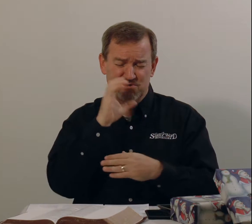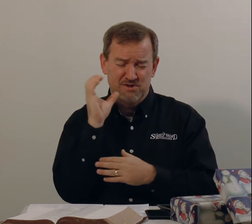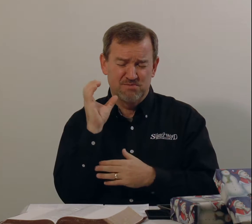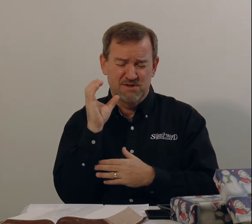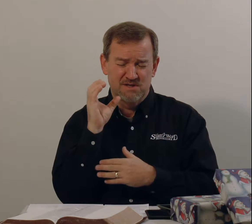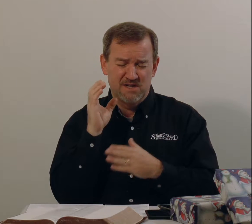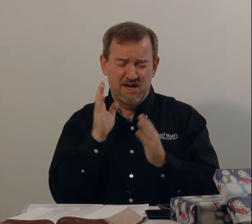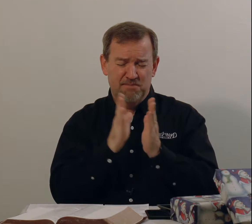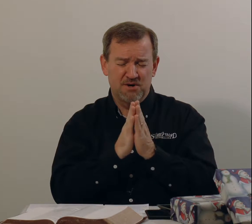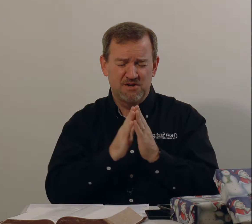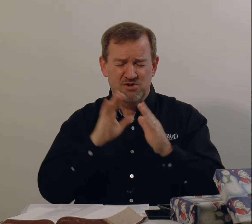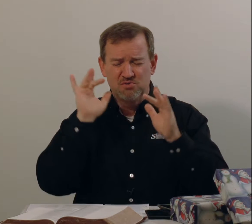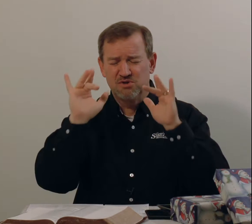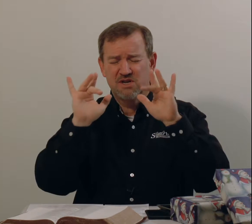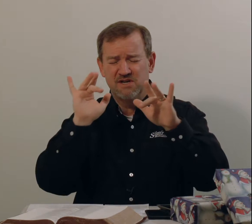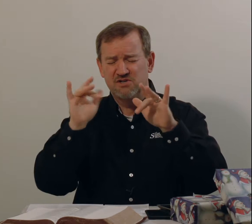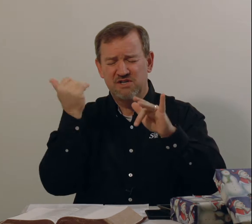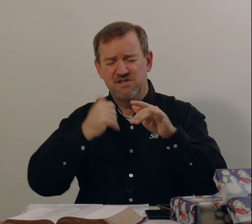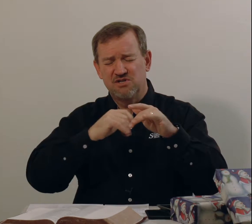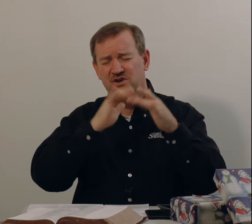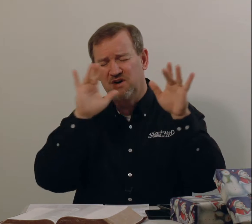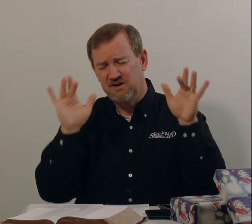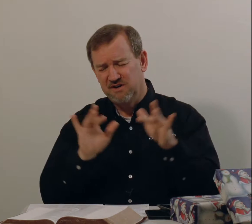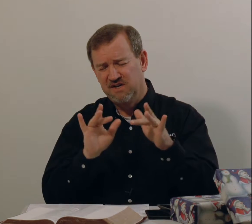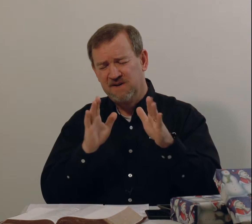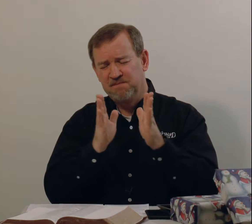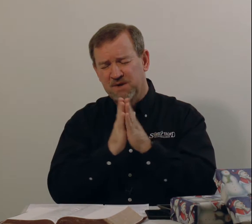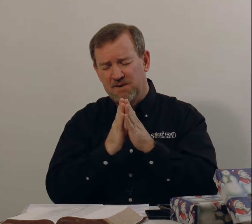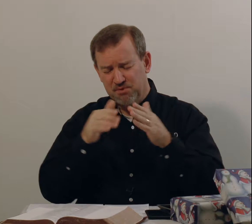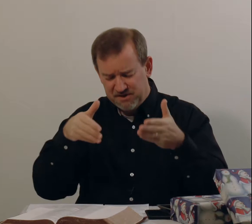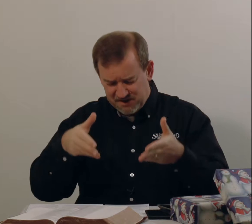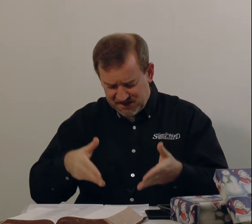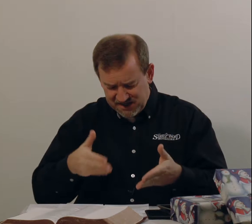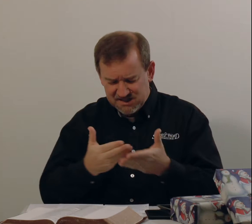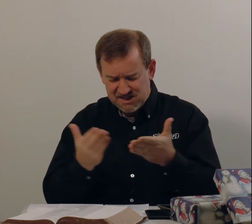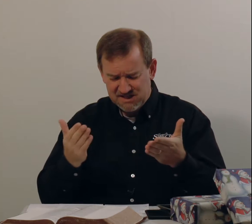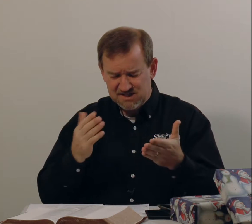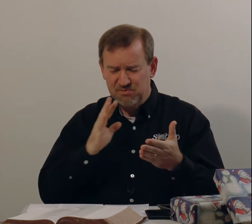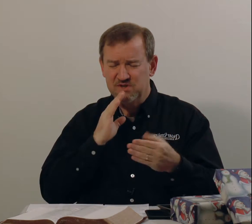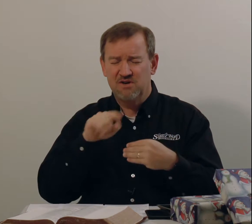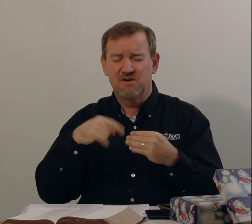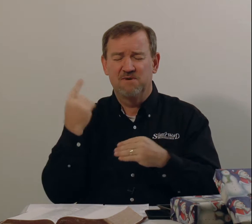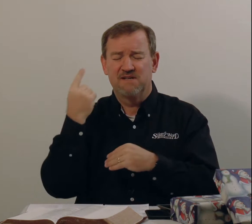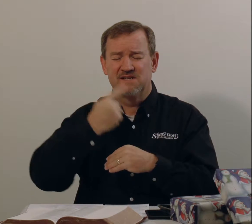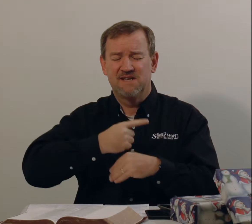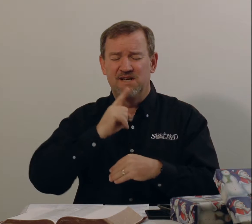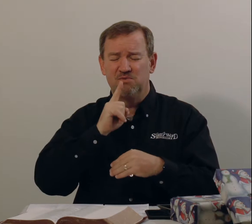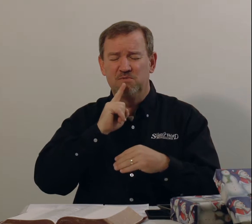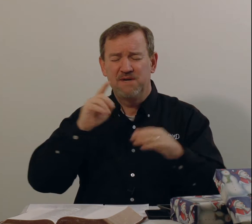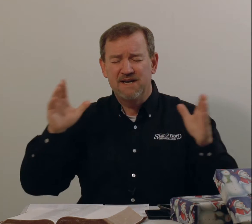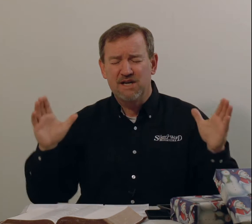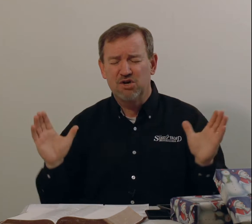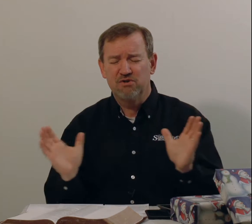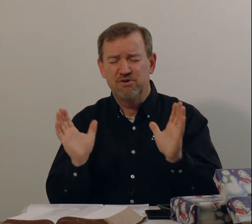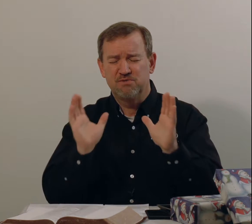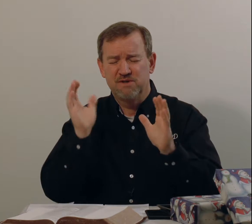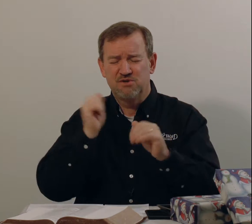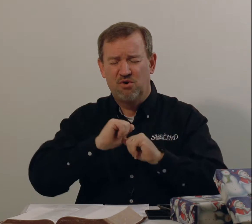Christmas. And I pray that you would touch each heart. I pray that these things that we talk about today will be an encouragement to